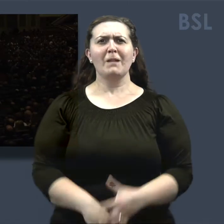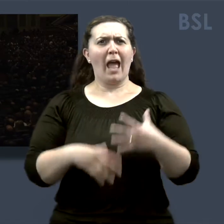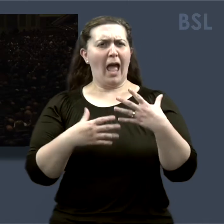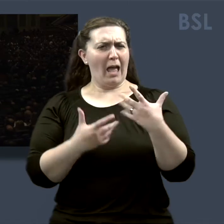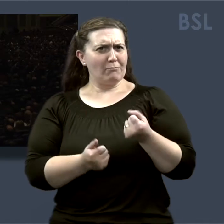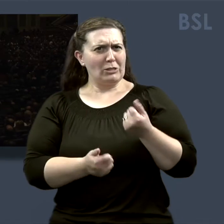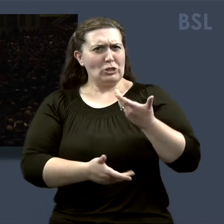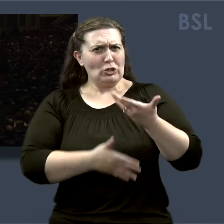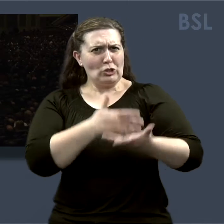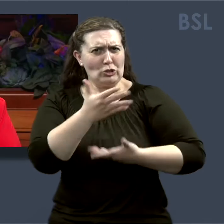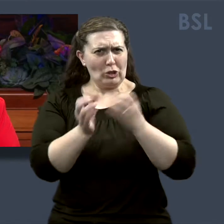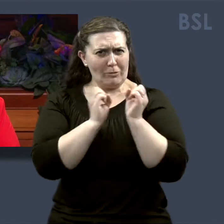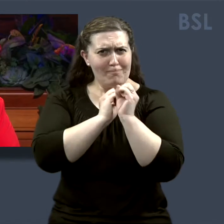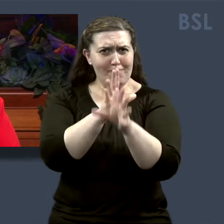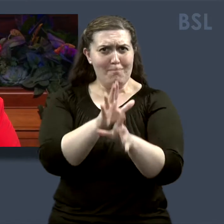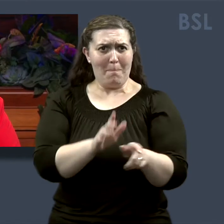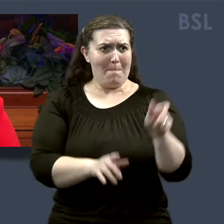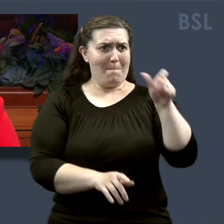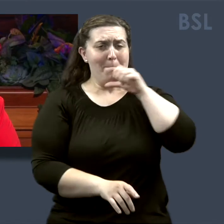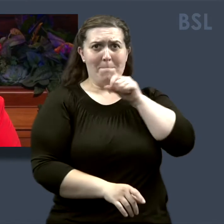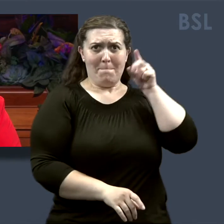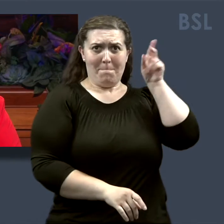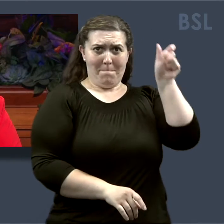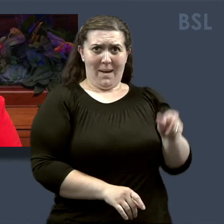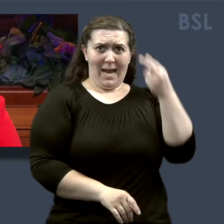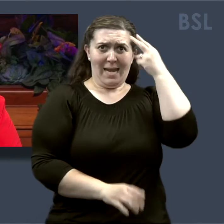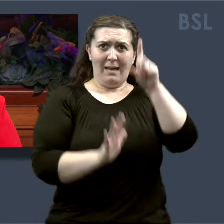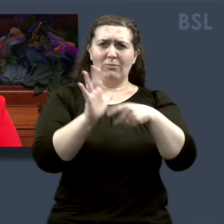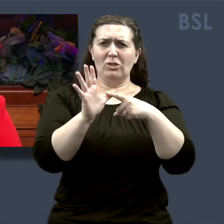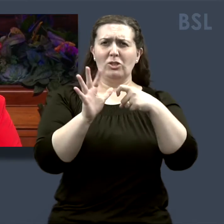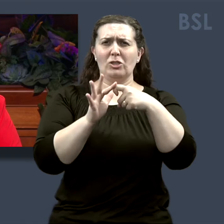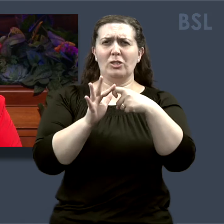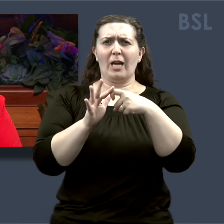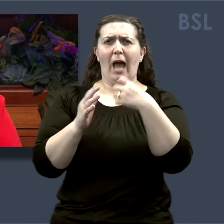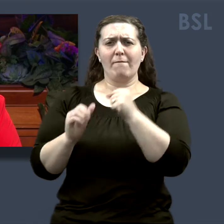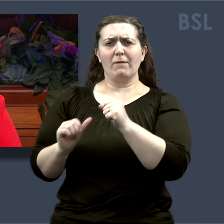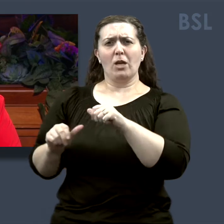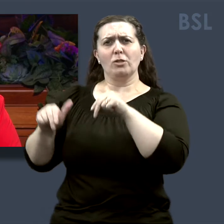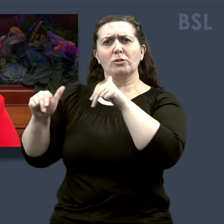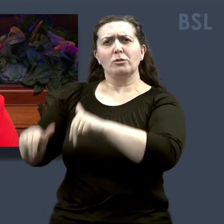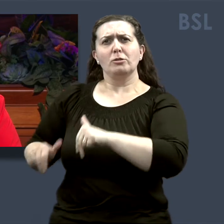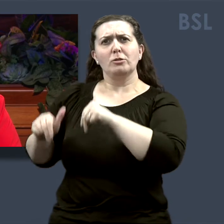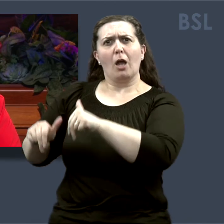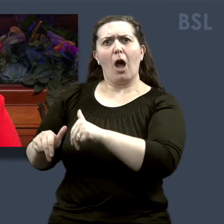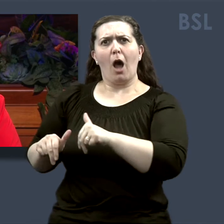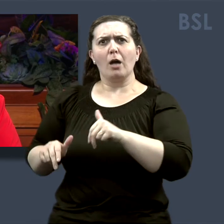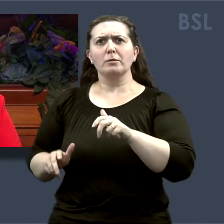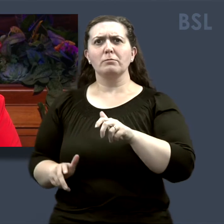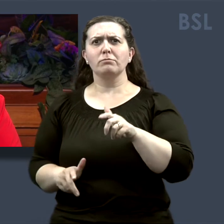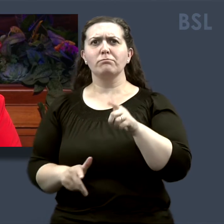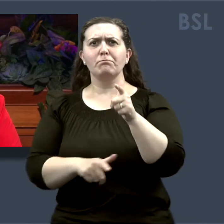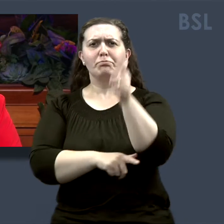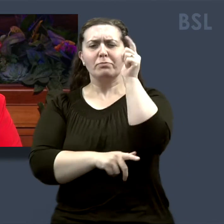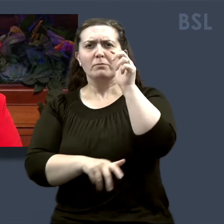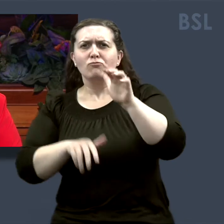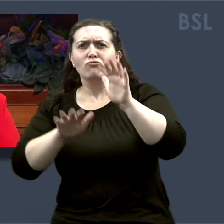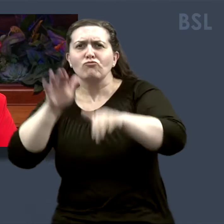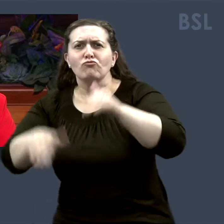The story is told of a man named Jack who had a beloved bird hunting dog named Cassie. Jack was